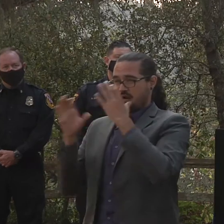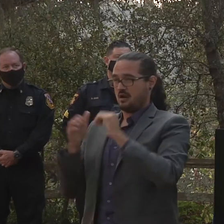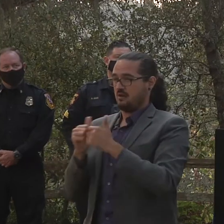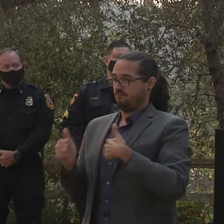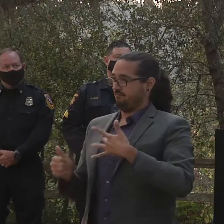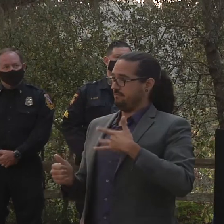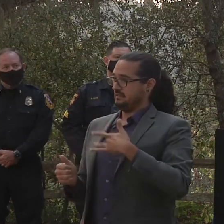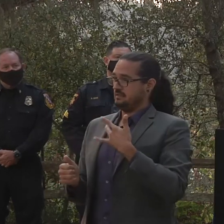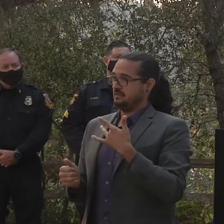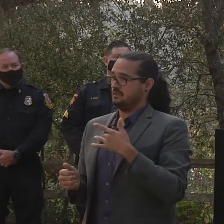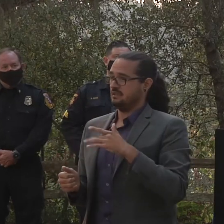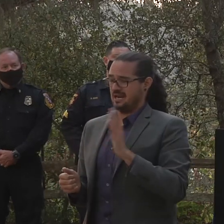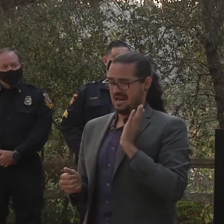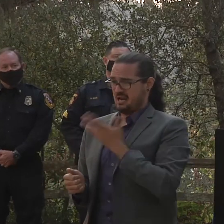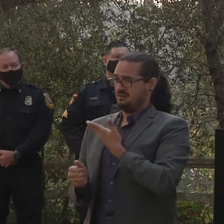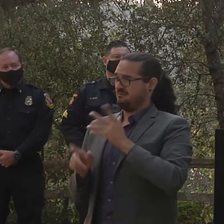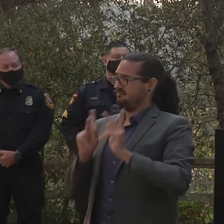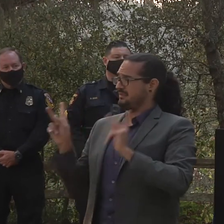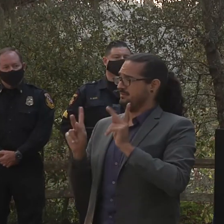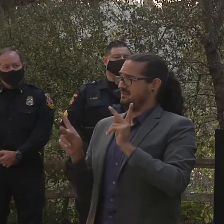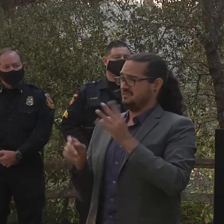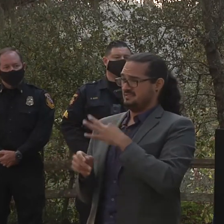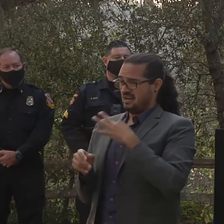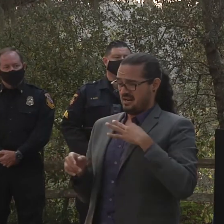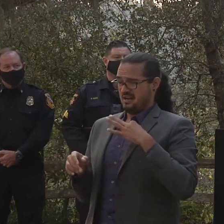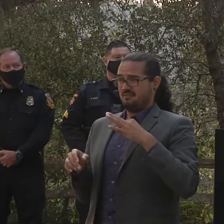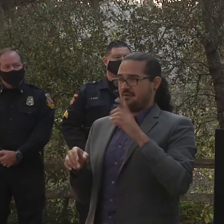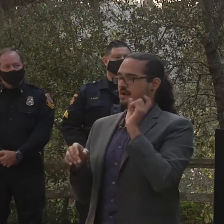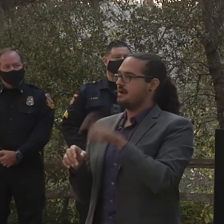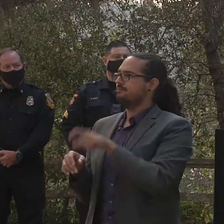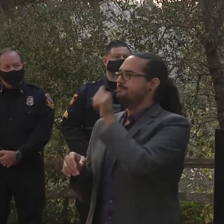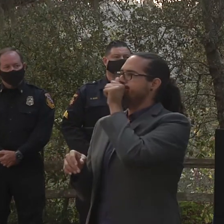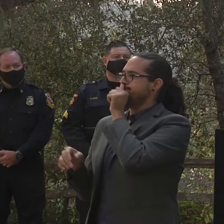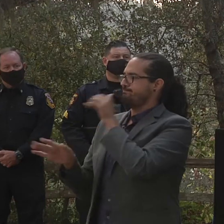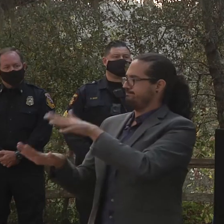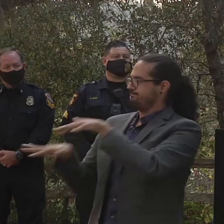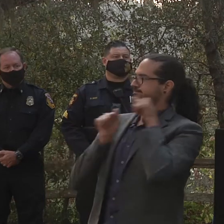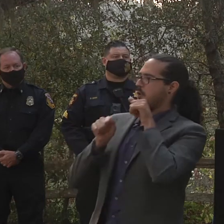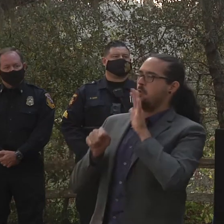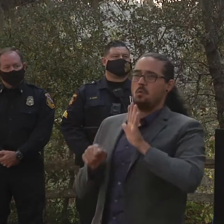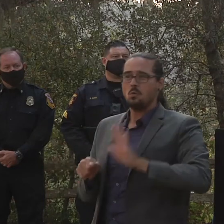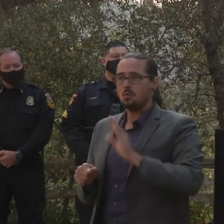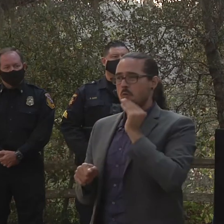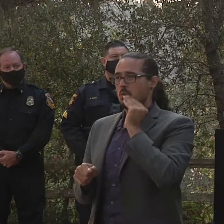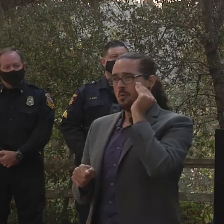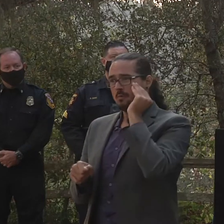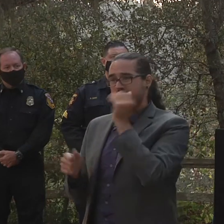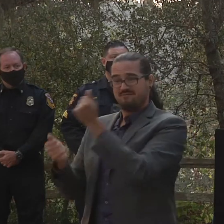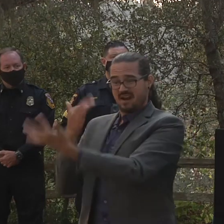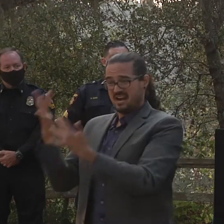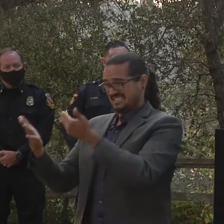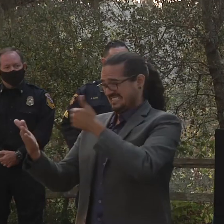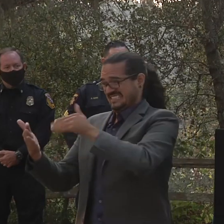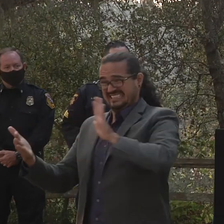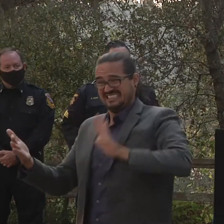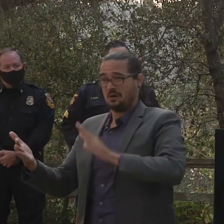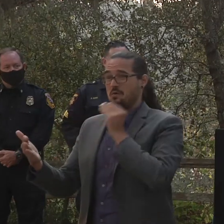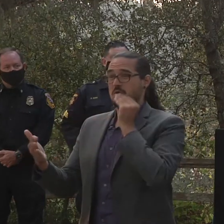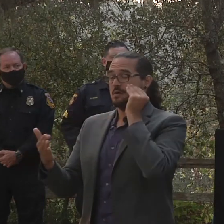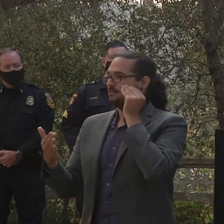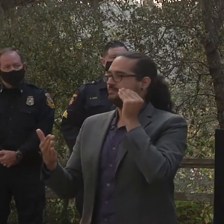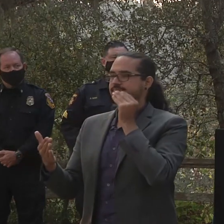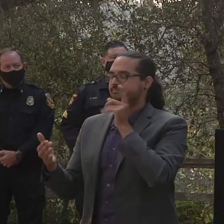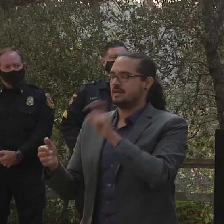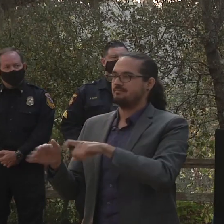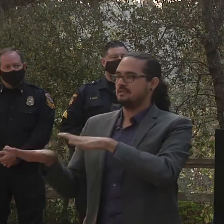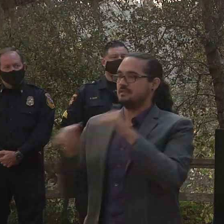by the fire. And so and some in areas that are very close to where the fire is actually burning. And so if you're if you're there at night, if you're